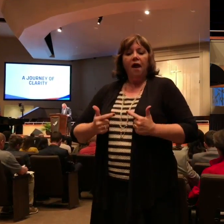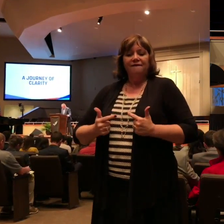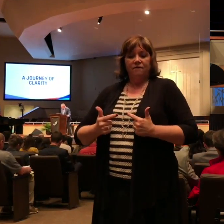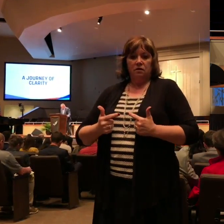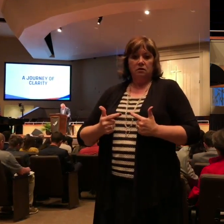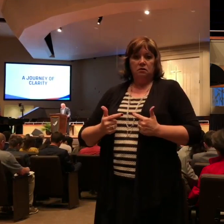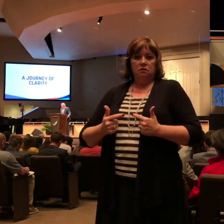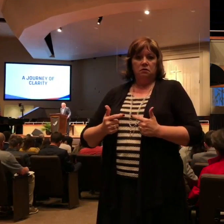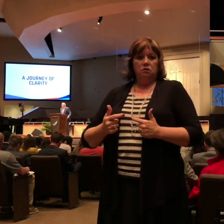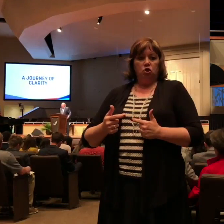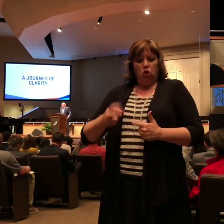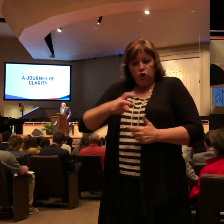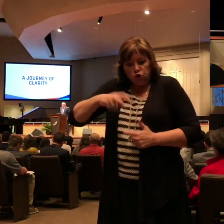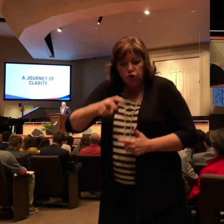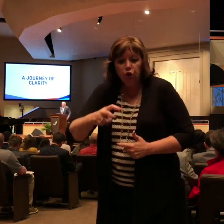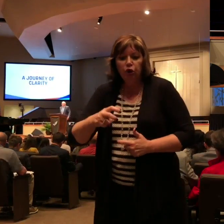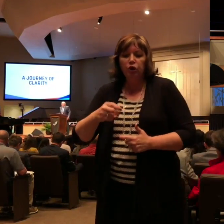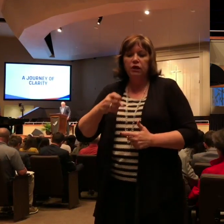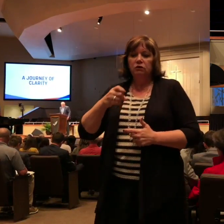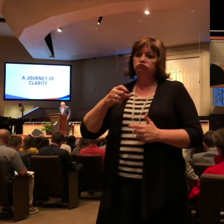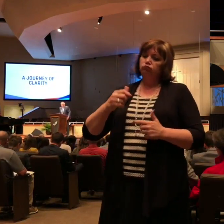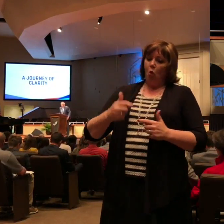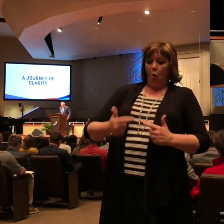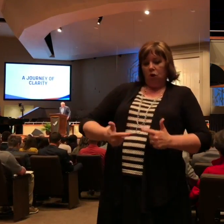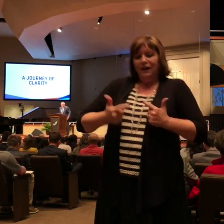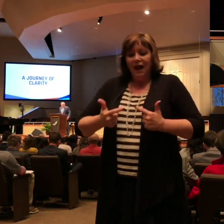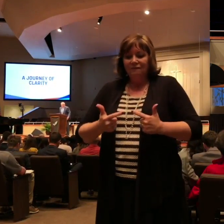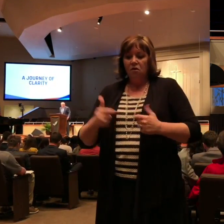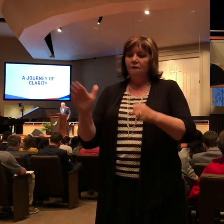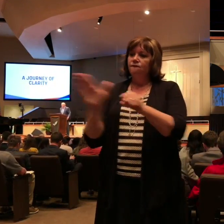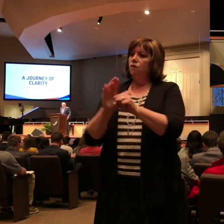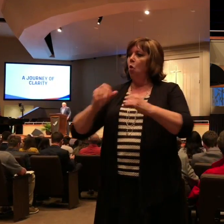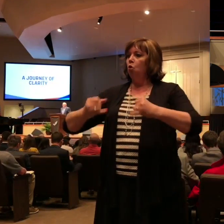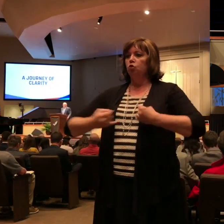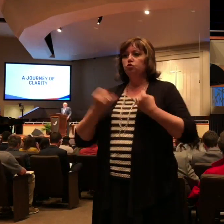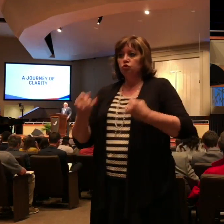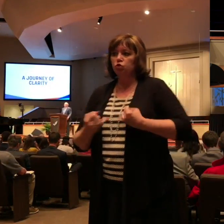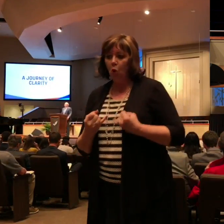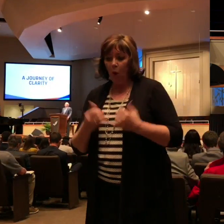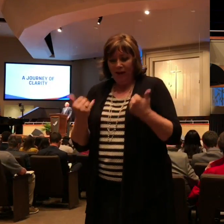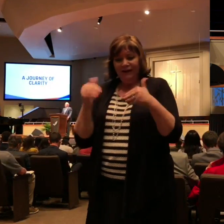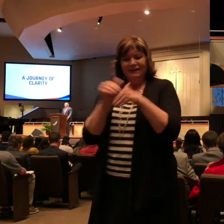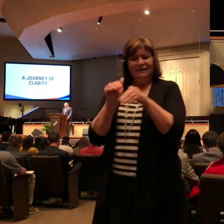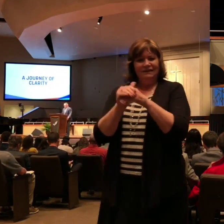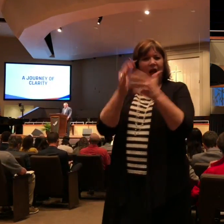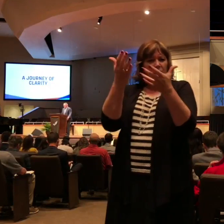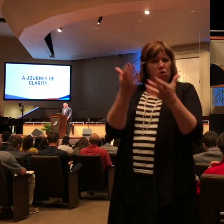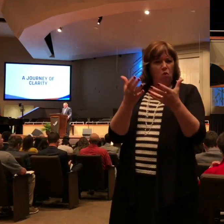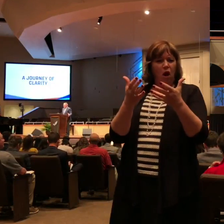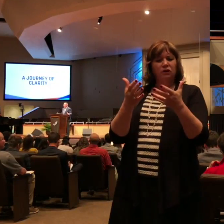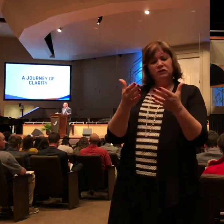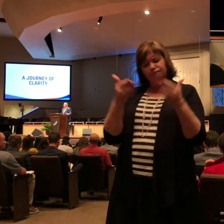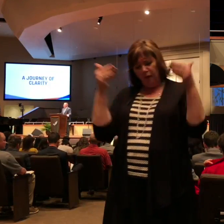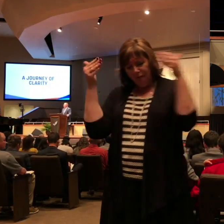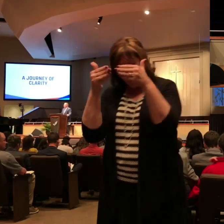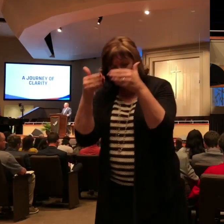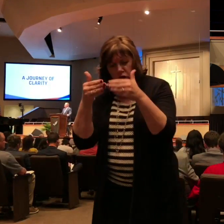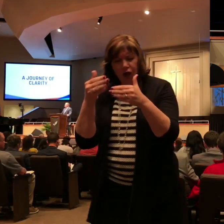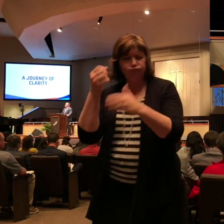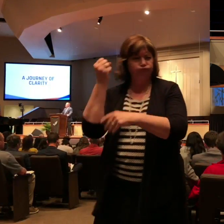tonight and look at A Journey of Clarity. A Journey of Clarity. How did Paul have